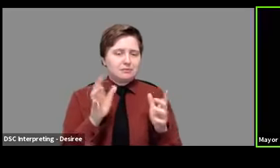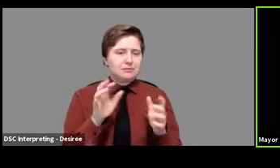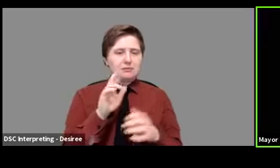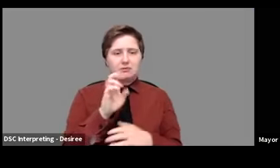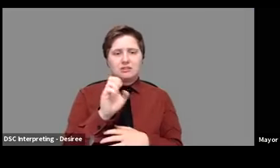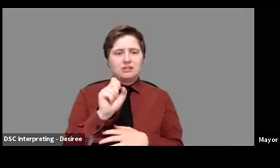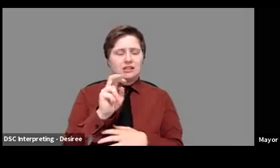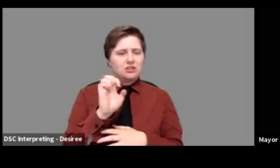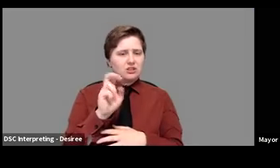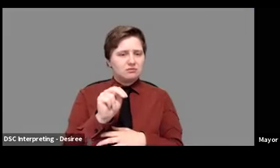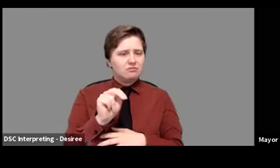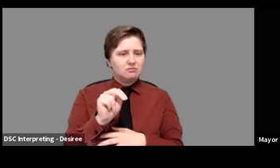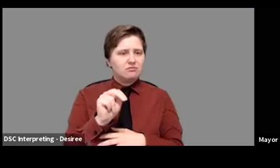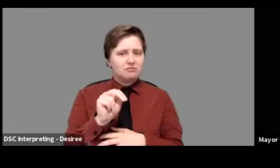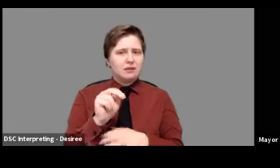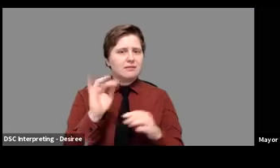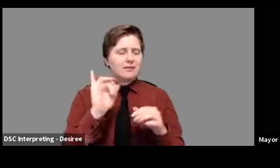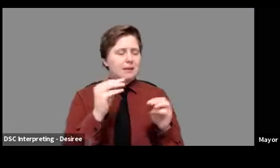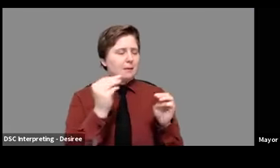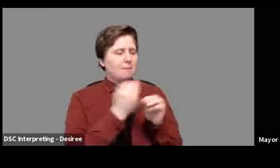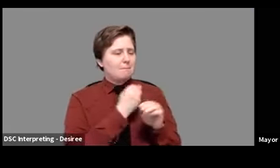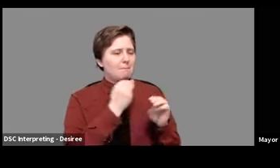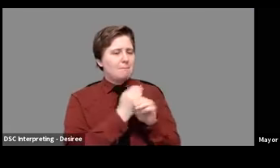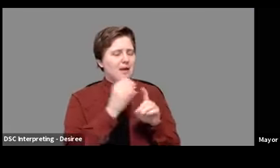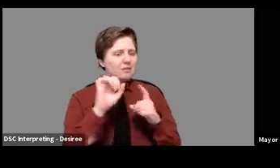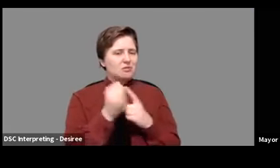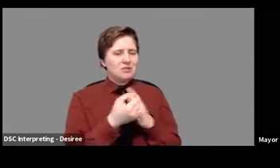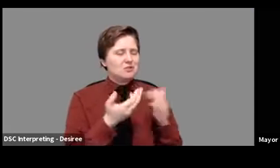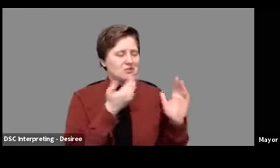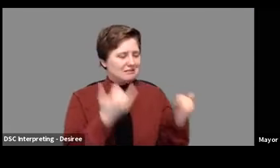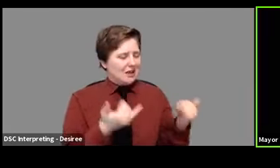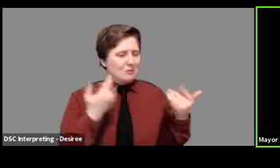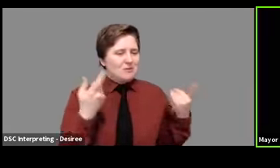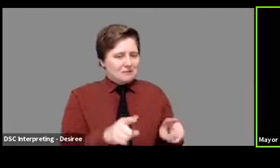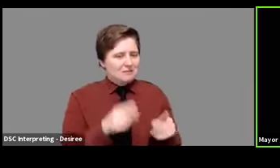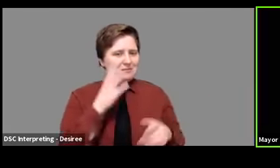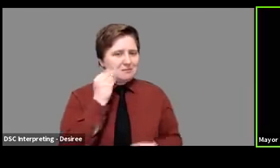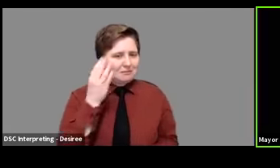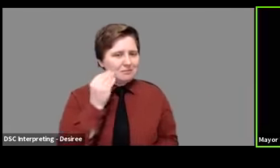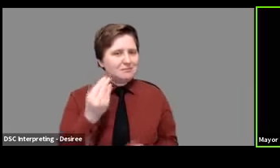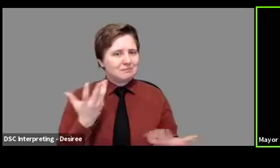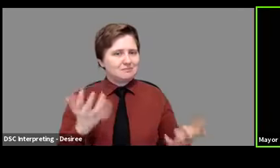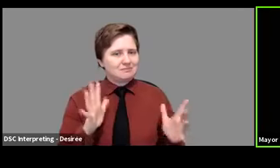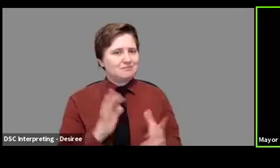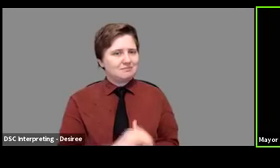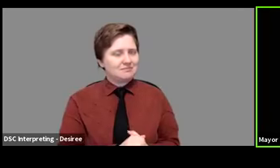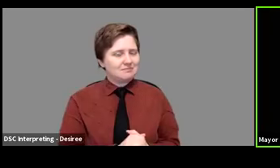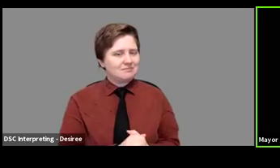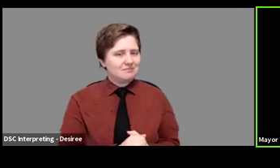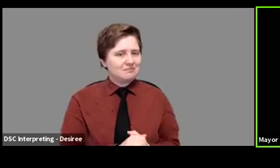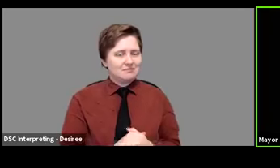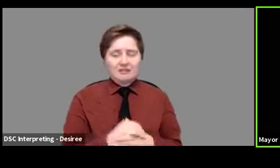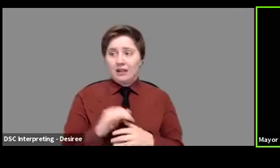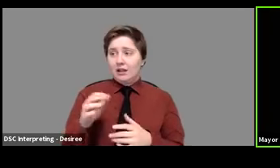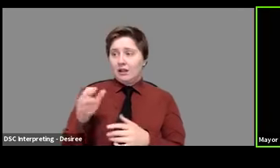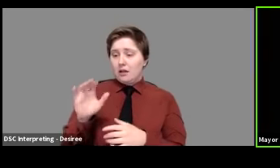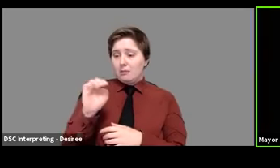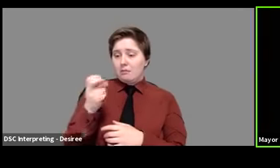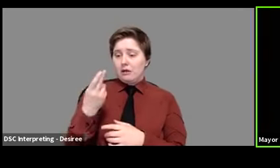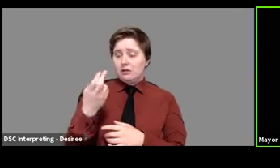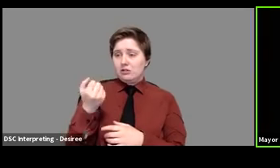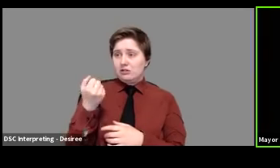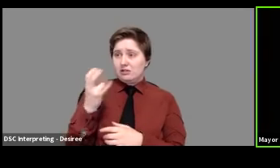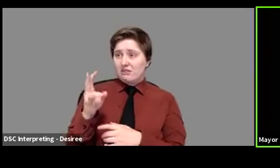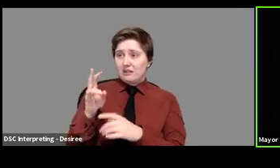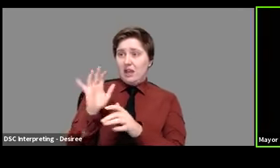is a map, just like it is mathematically the case that, you know, this issue one was going to pass on March 17th. It's also a